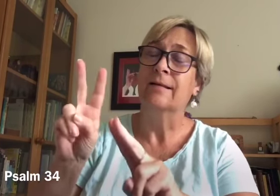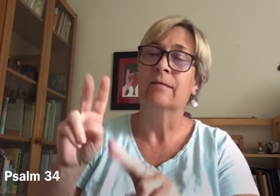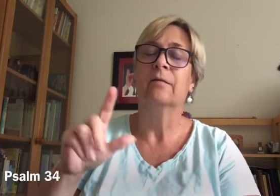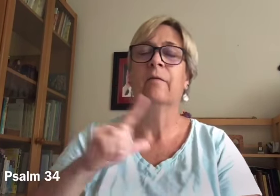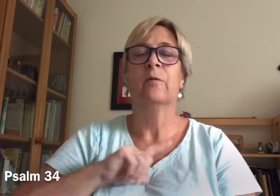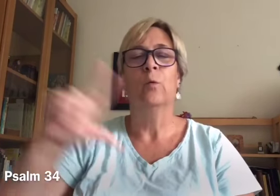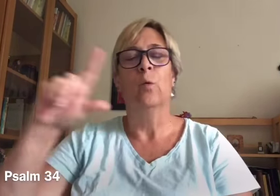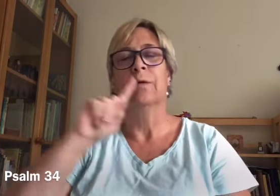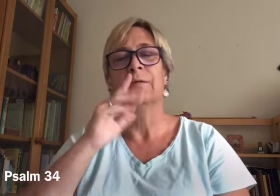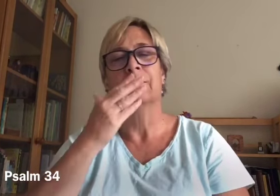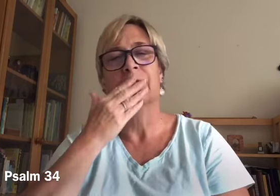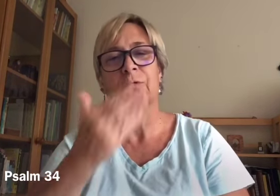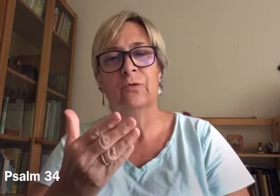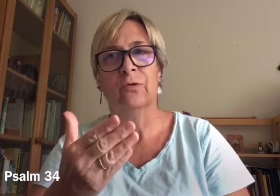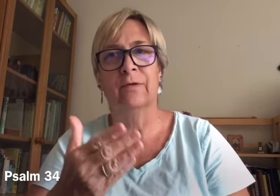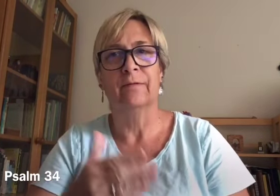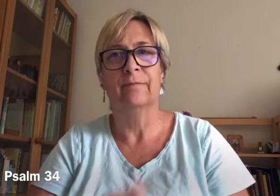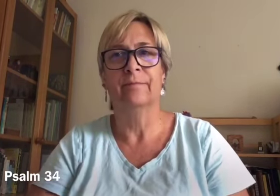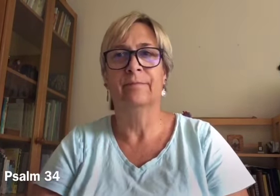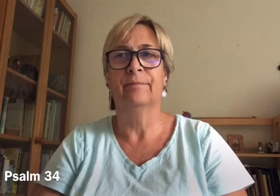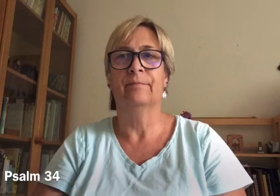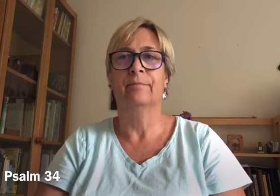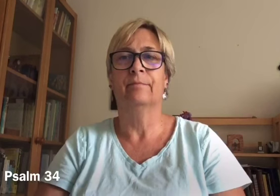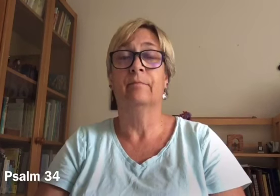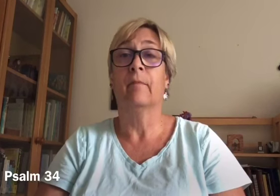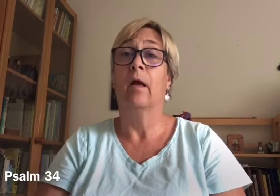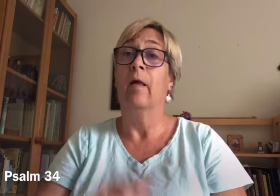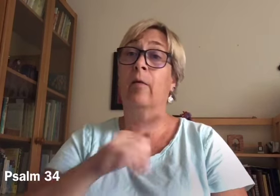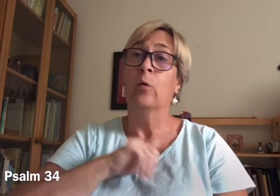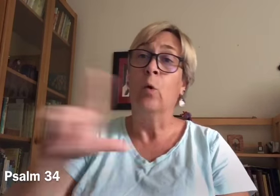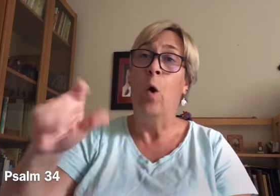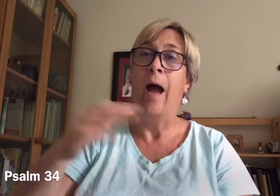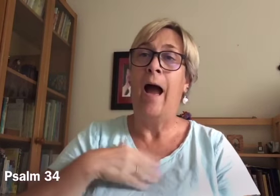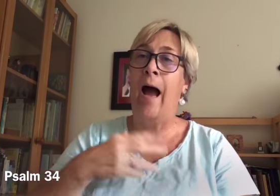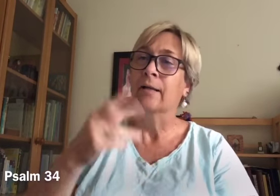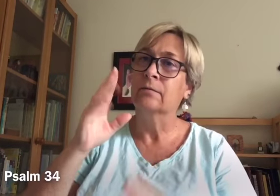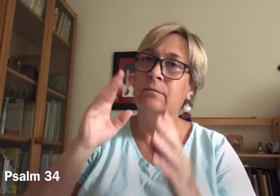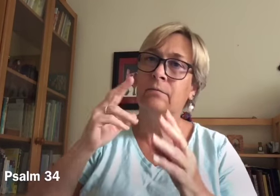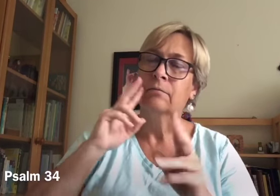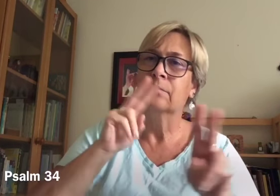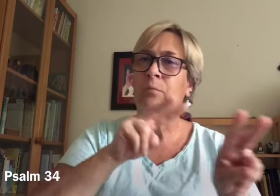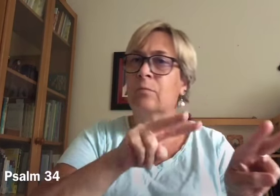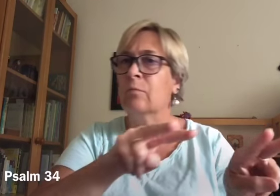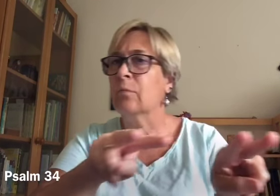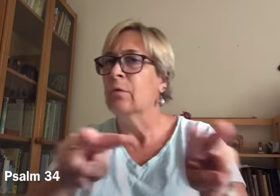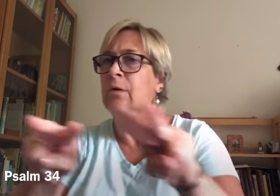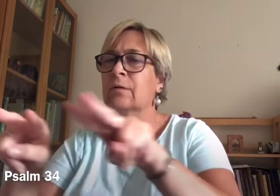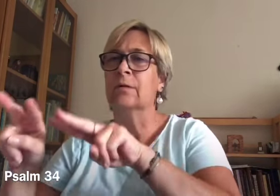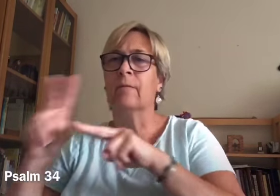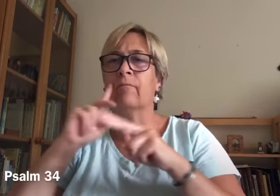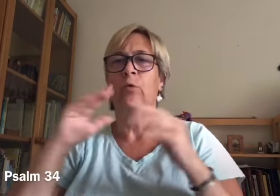The Lord has eyes for the just.